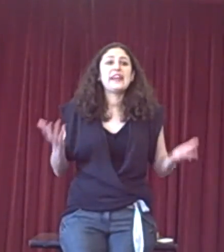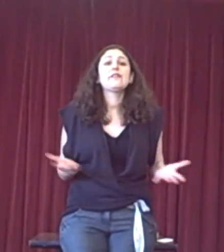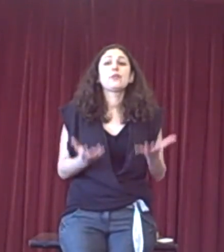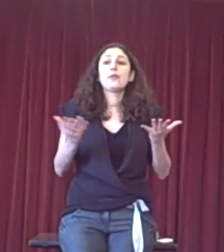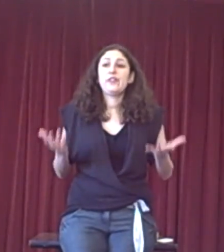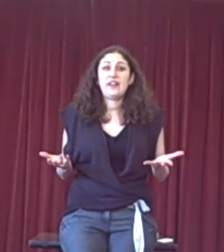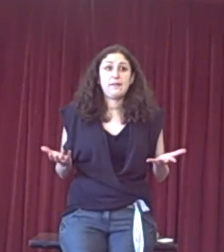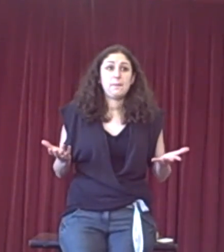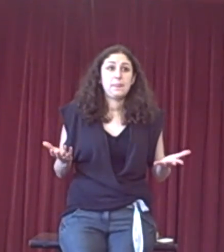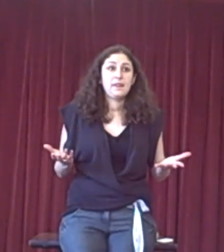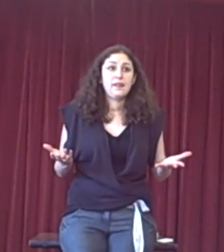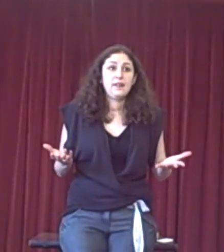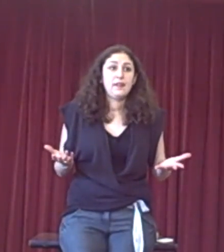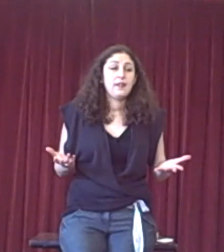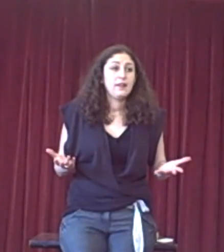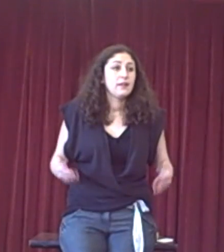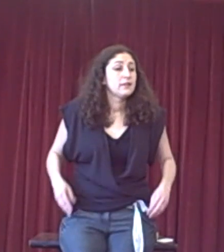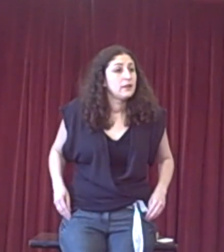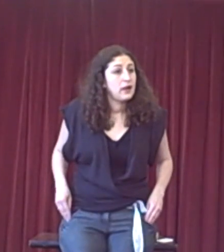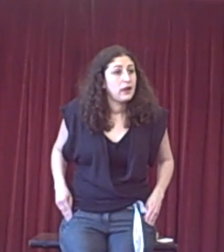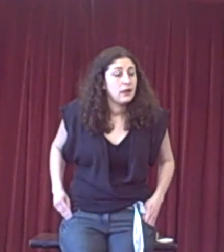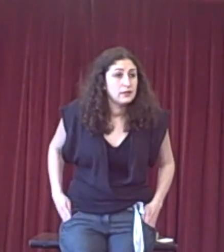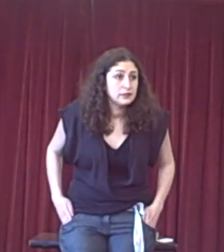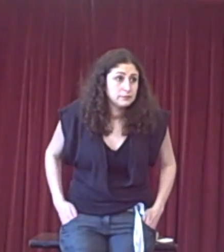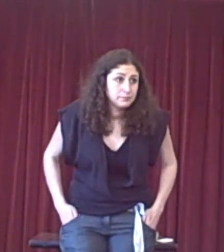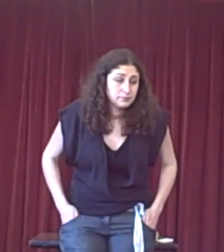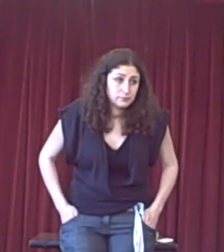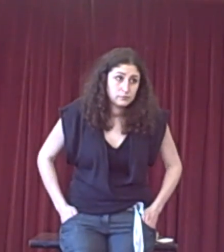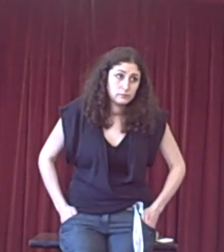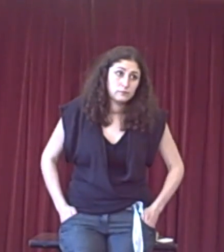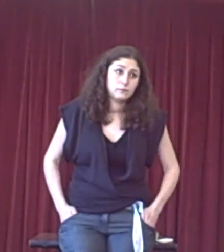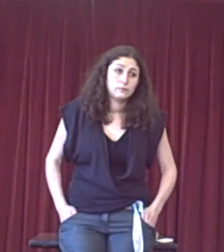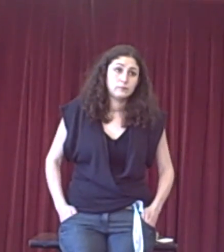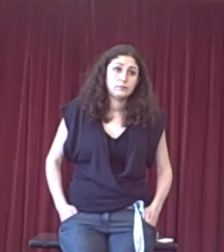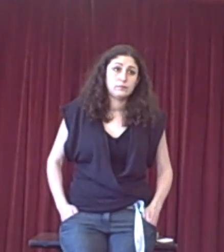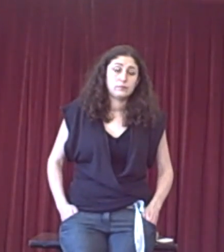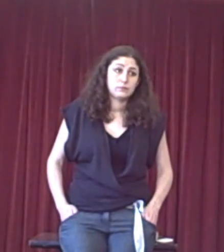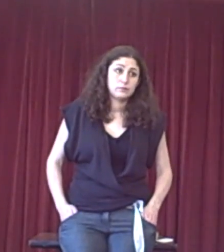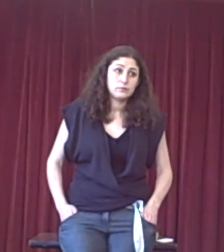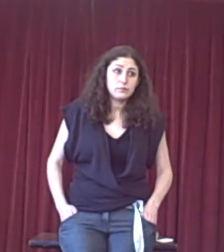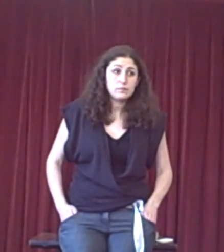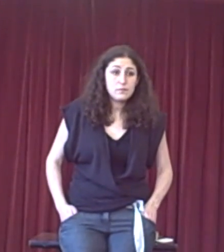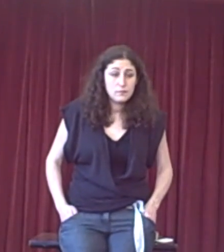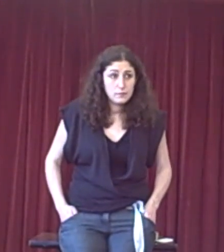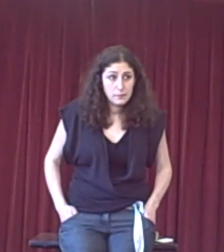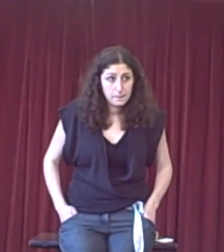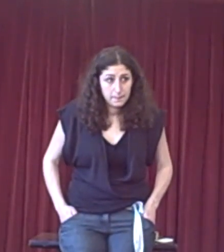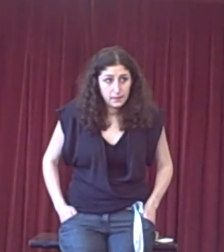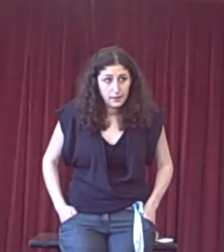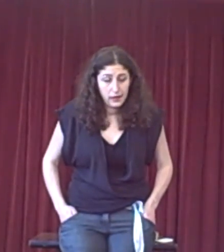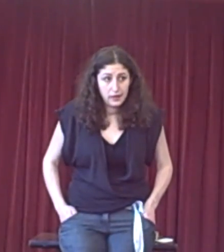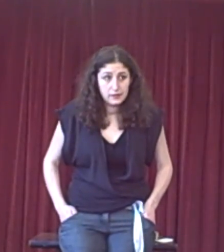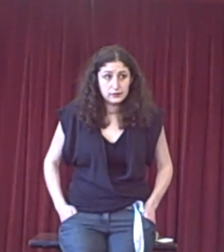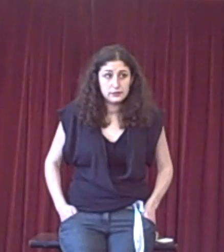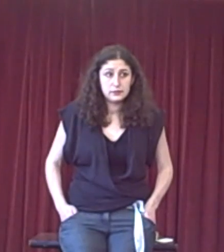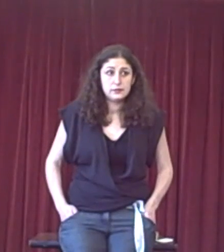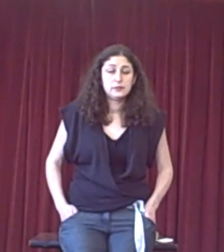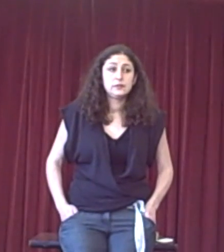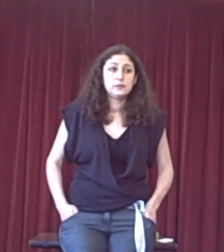either or thing. Or if the motion is something, put on one job and the government, like, this you have to do and they don't do